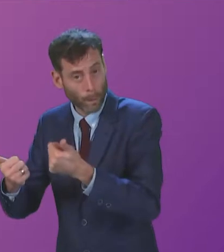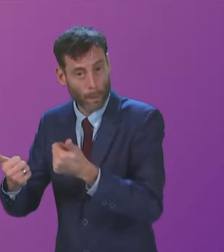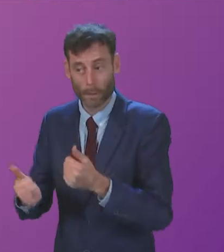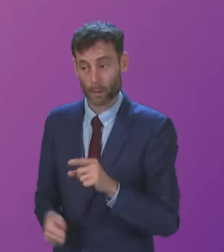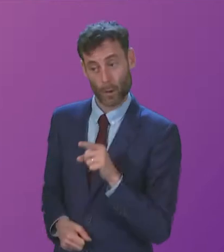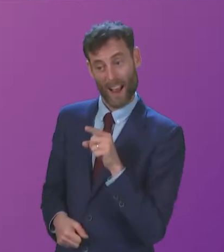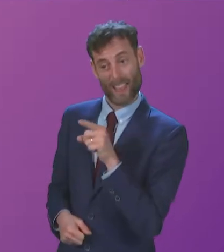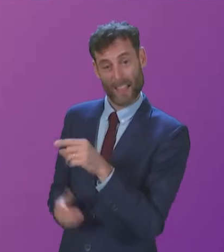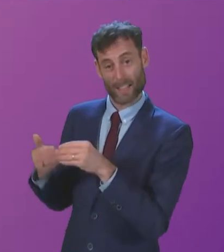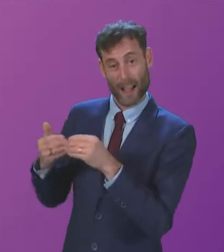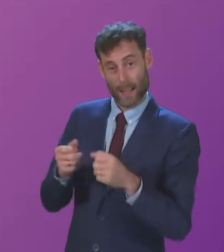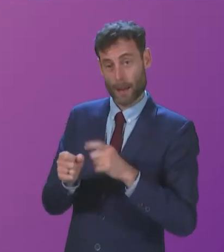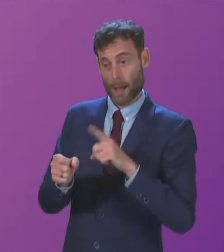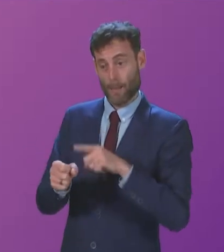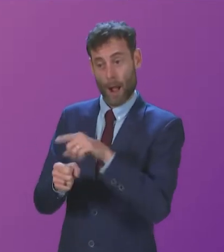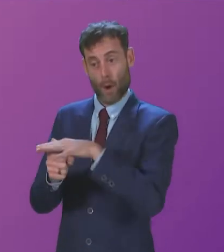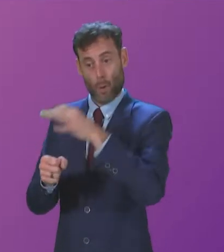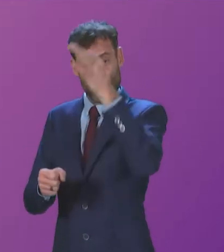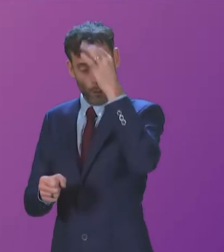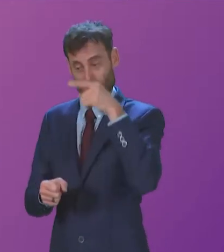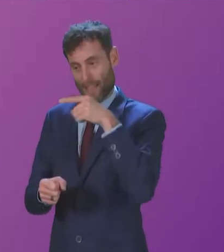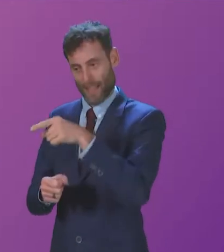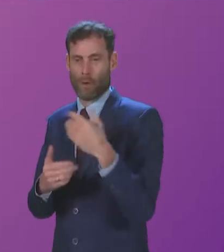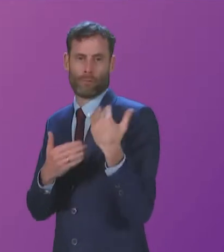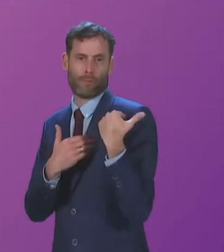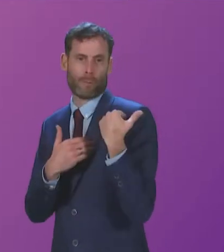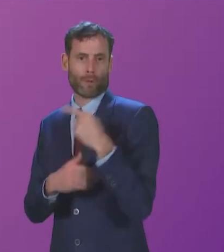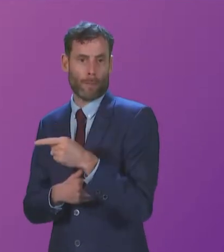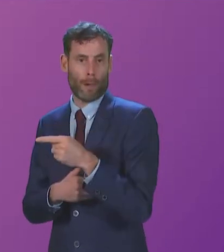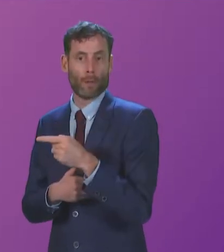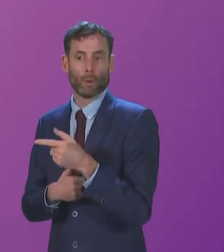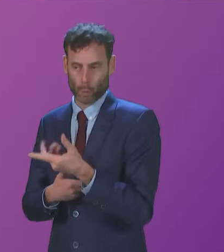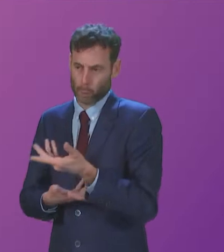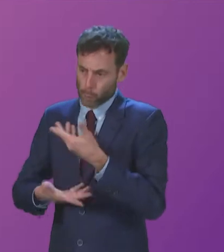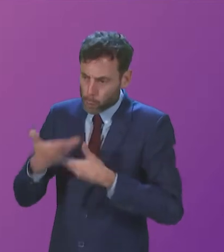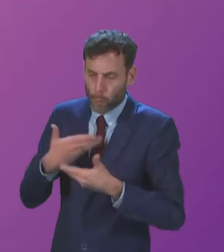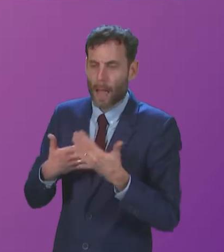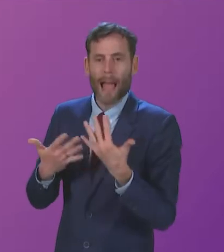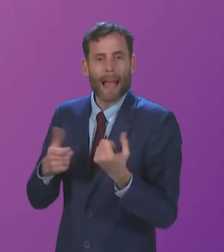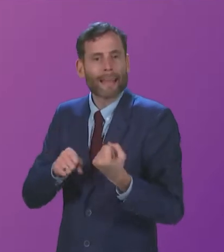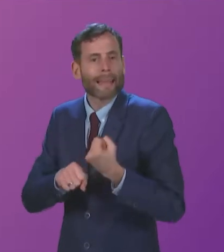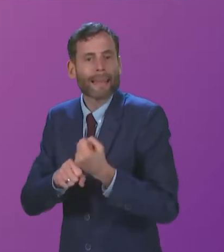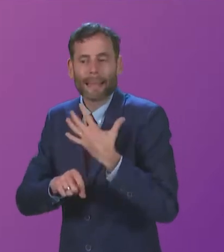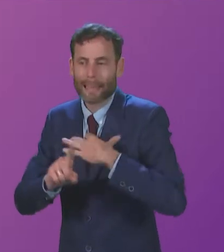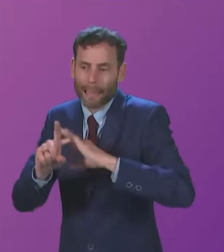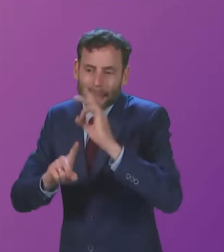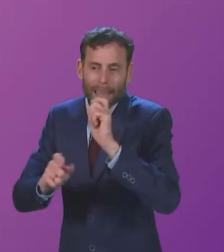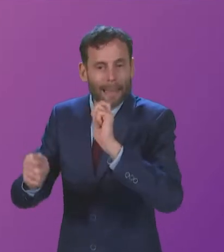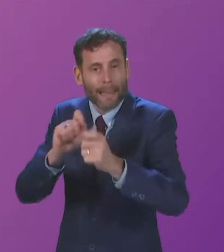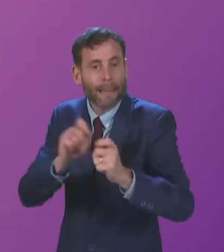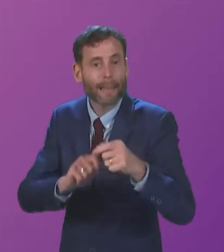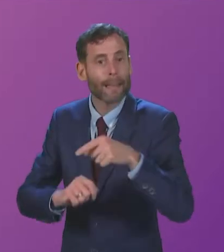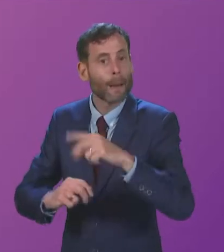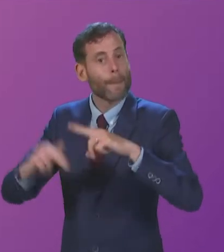completed, and local authorities are then responsible for dealing with any maintenance issues that have came to light from that.